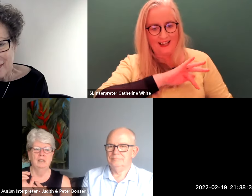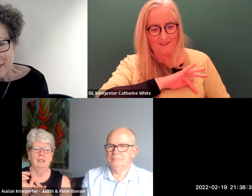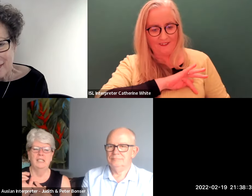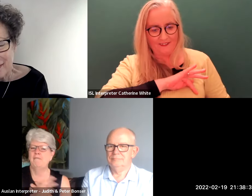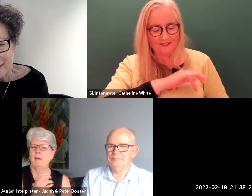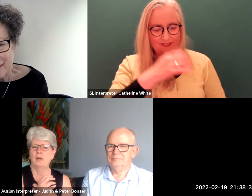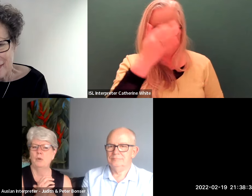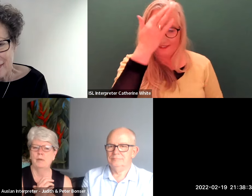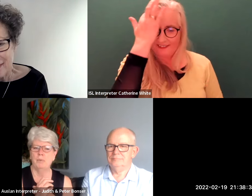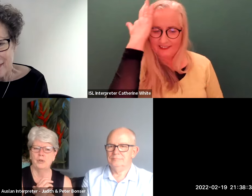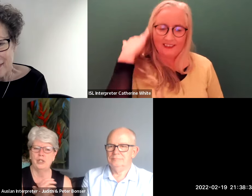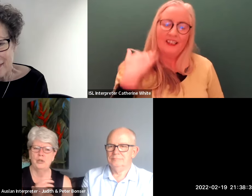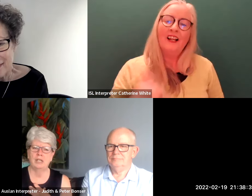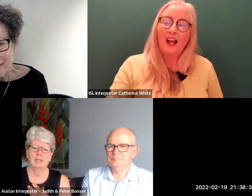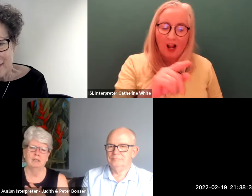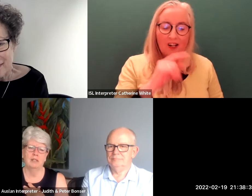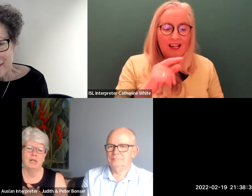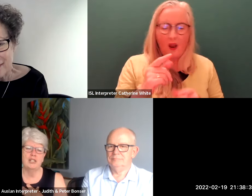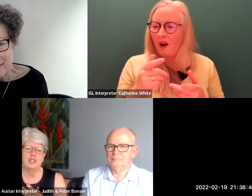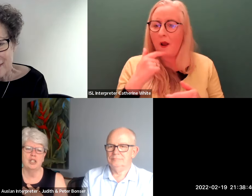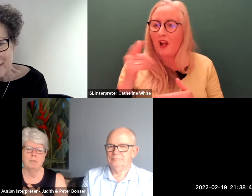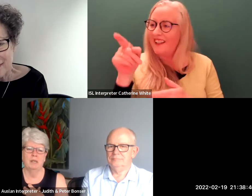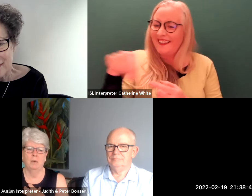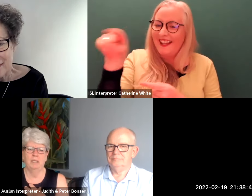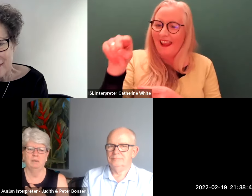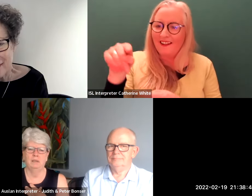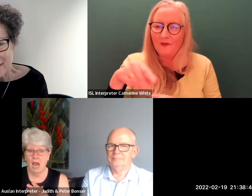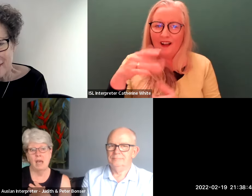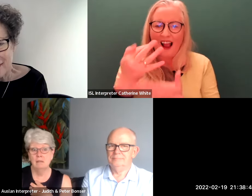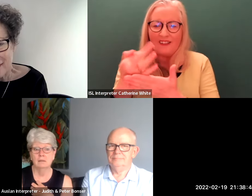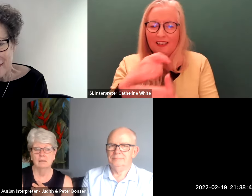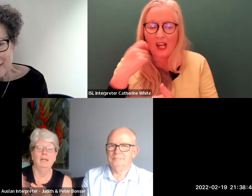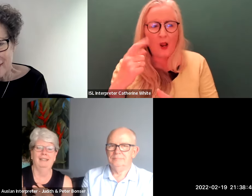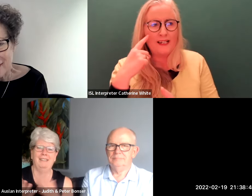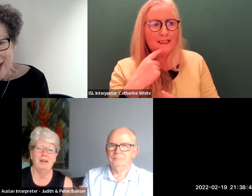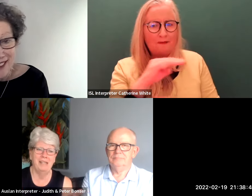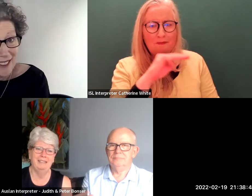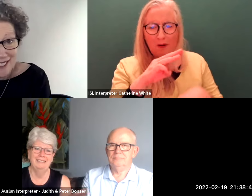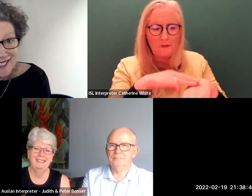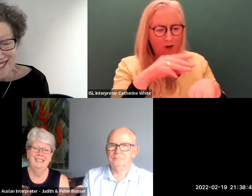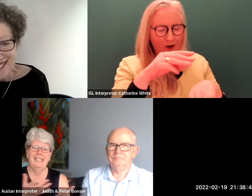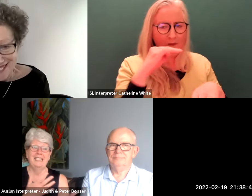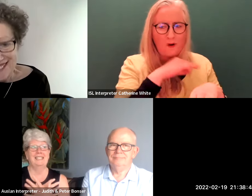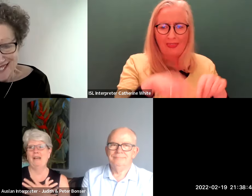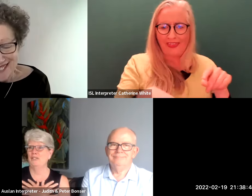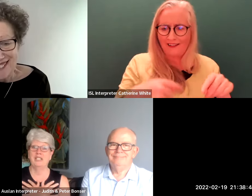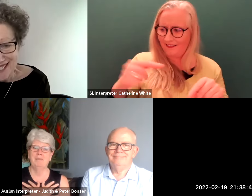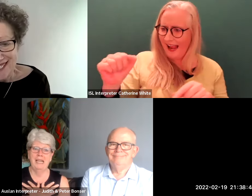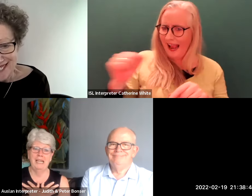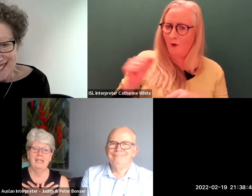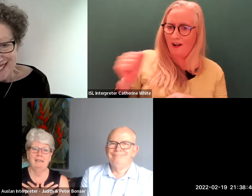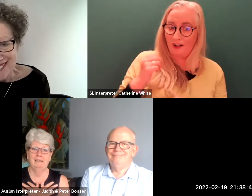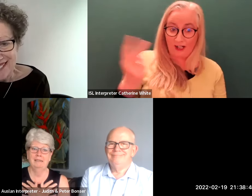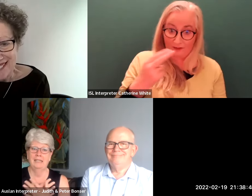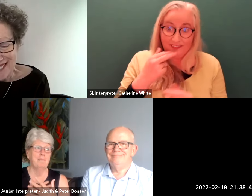deaf people are more important to you than the relationship and i went yeah i mean that's that was just